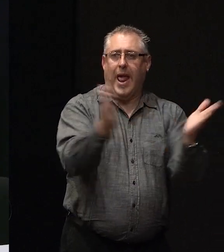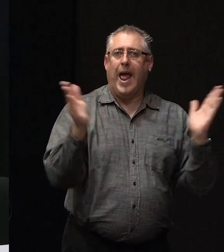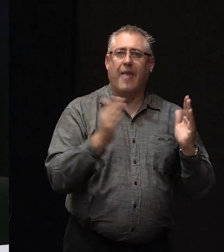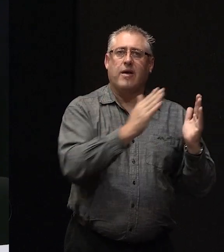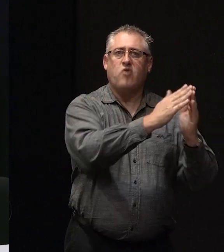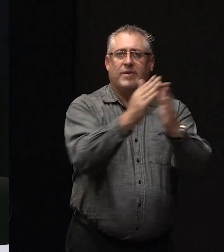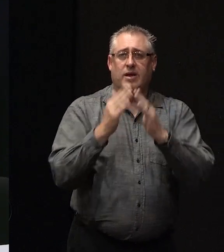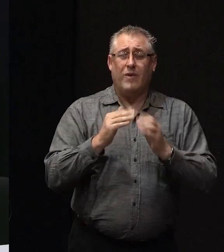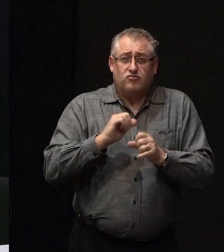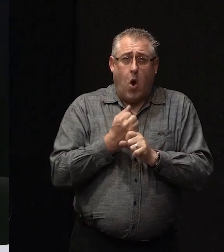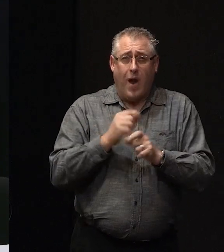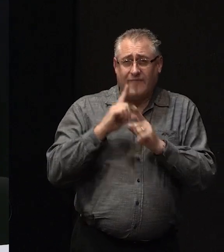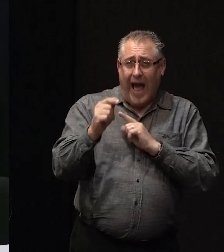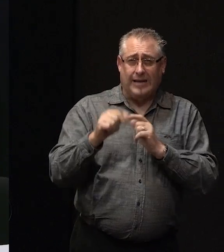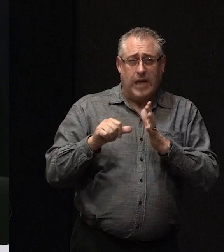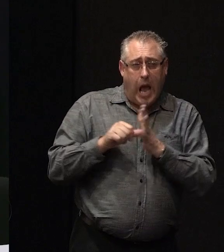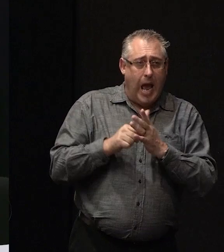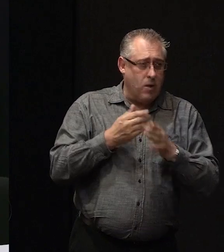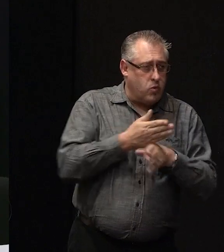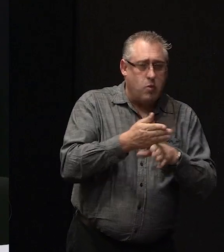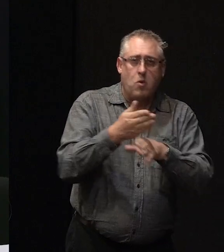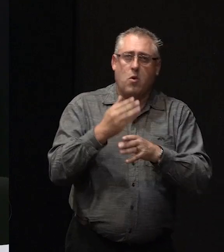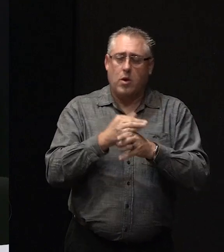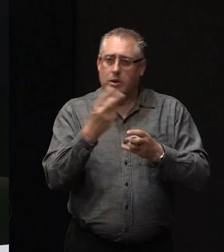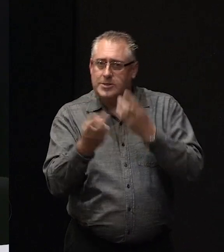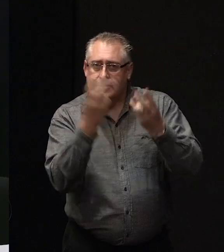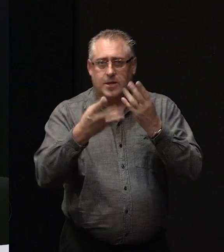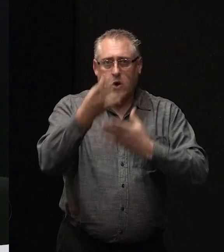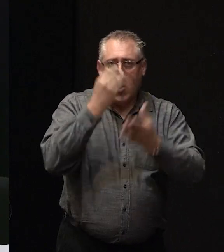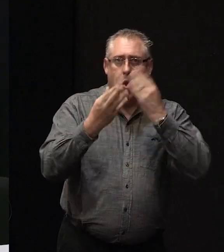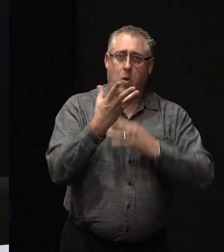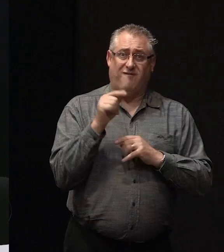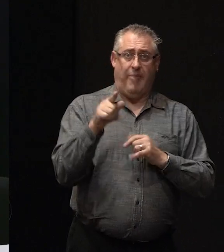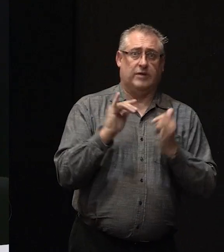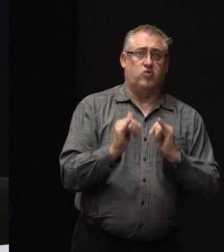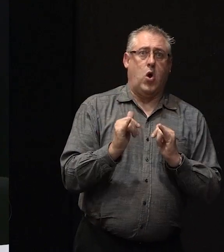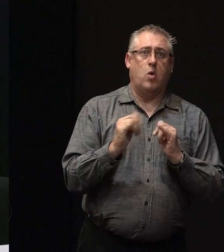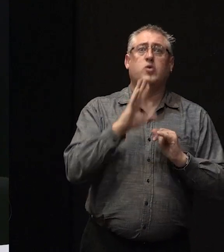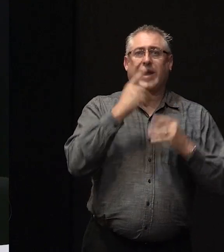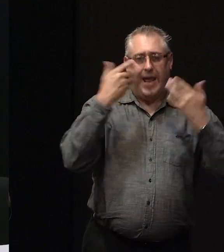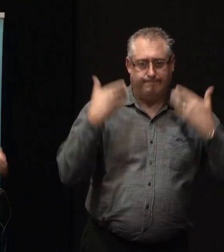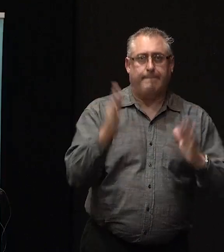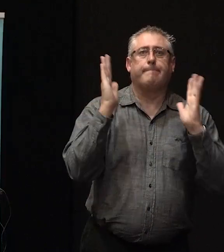working as hard and fast as possible to get the findings out of that trial so we can get cracking with them.